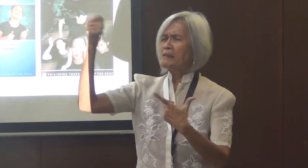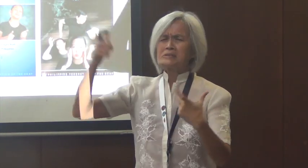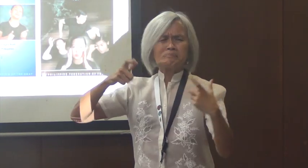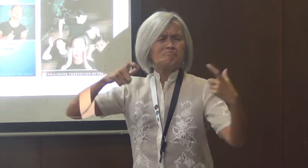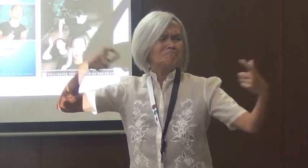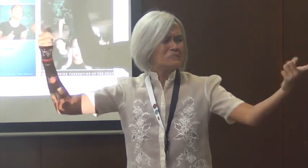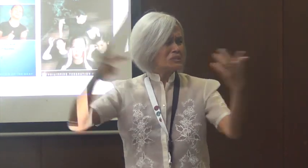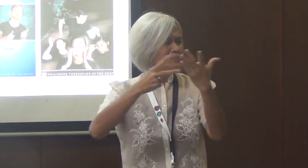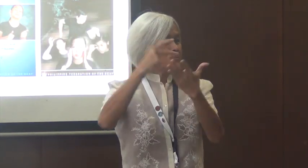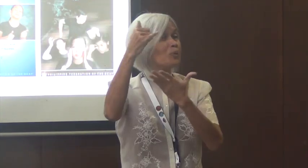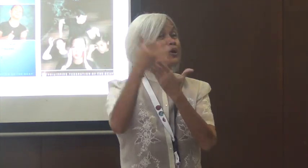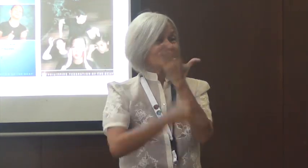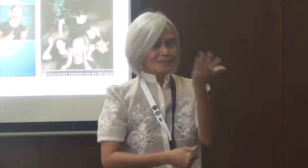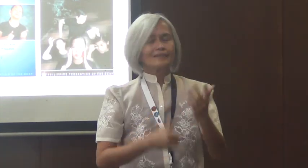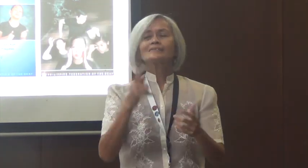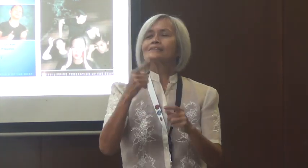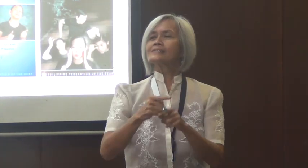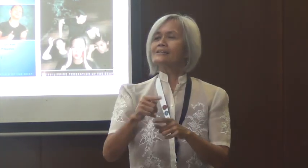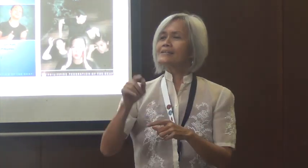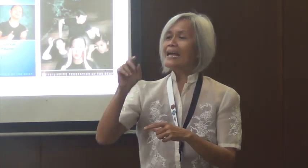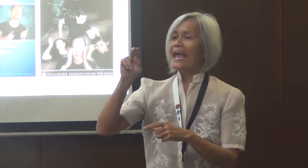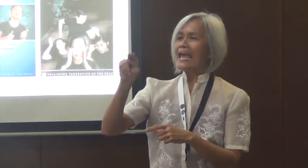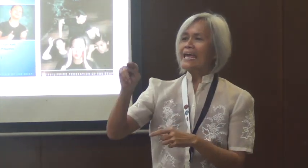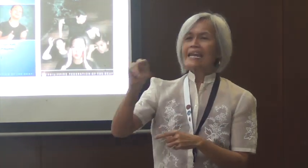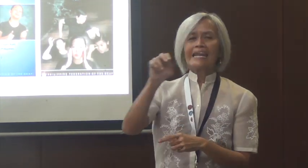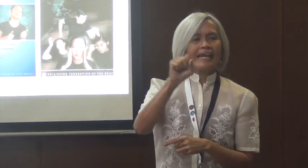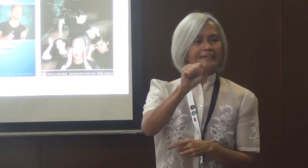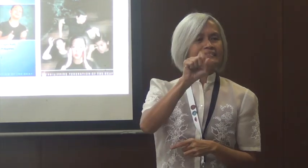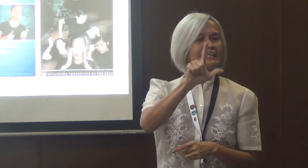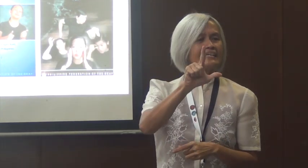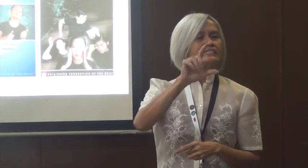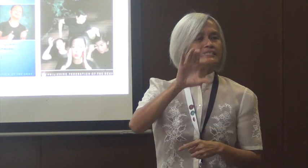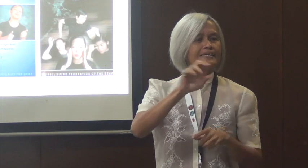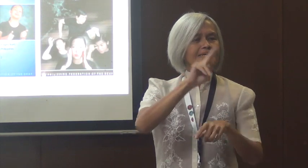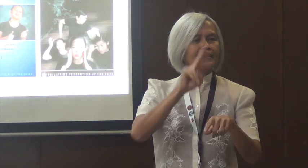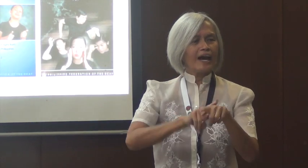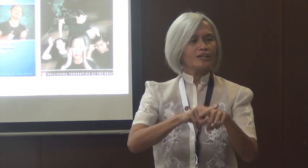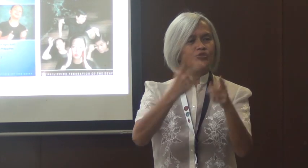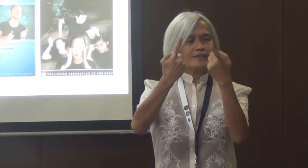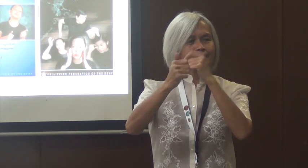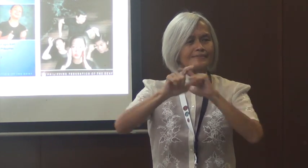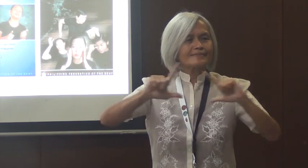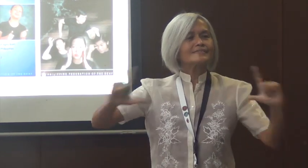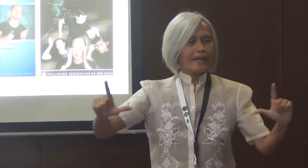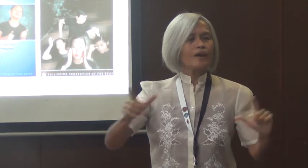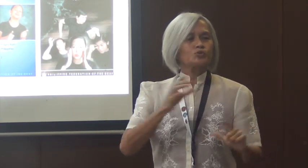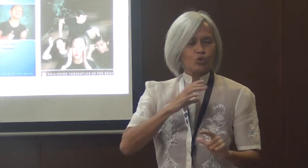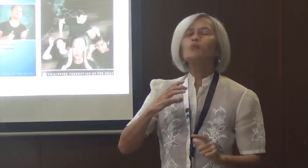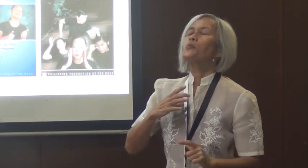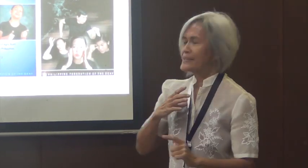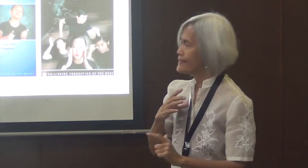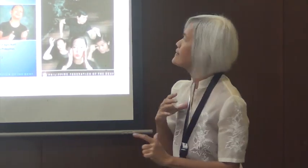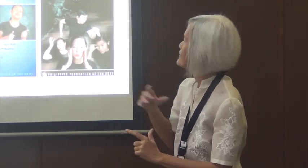this was another huge project by the National Sign Language Committee.